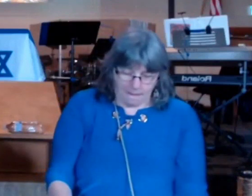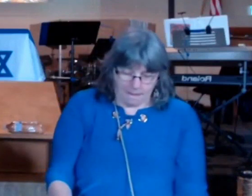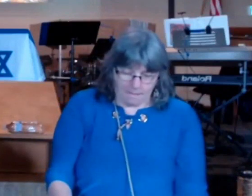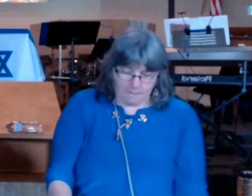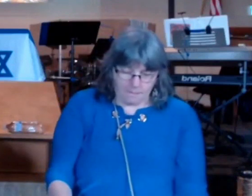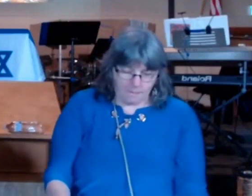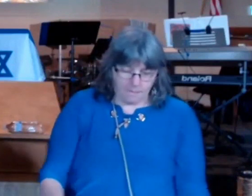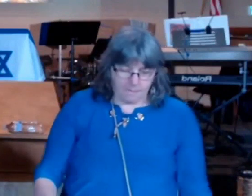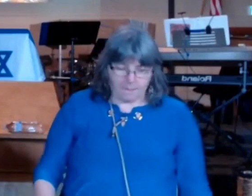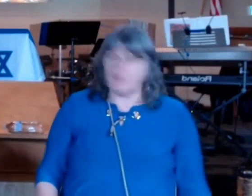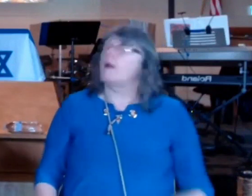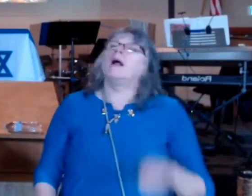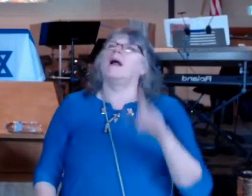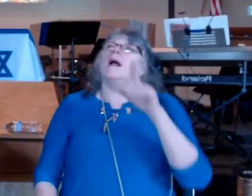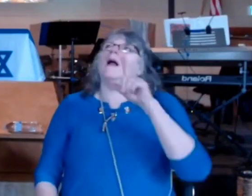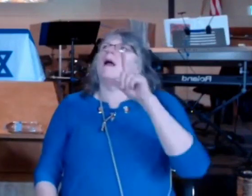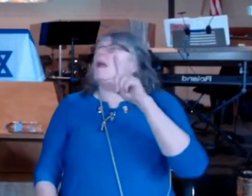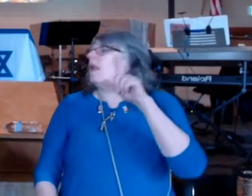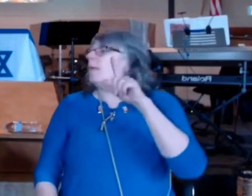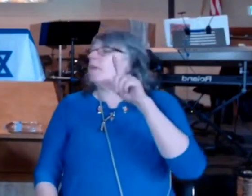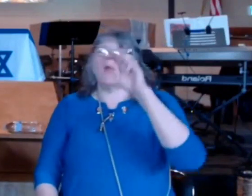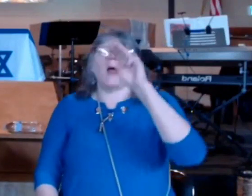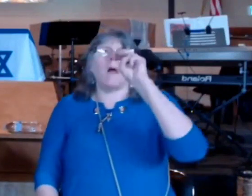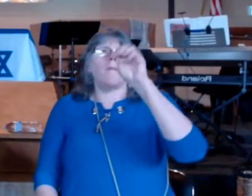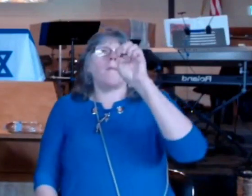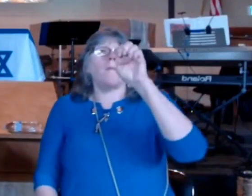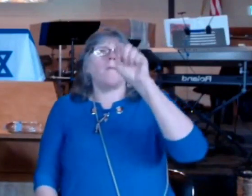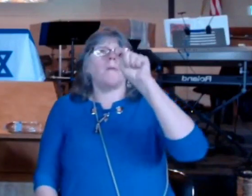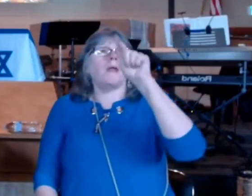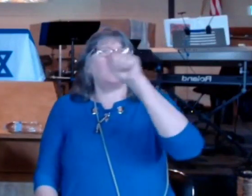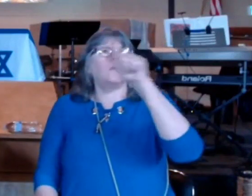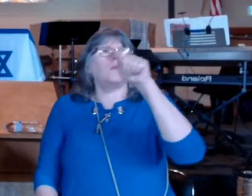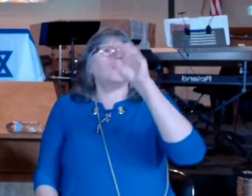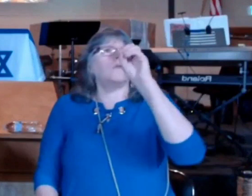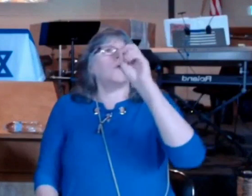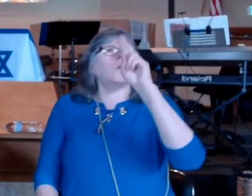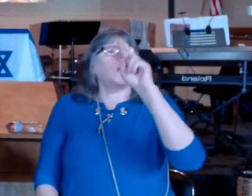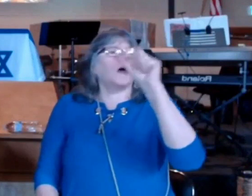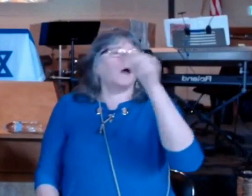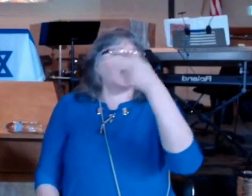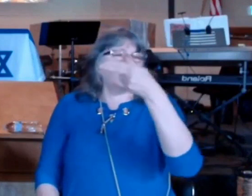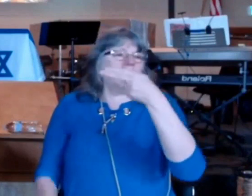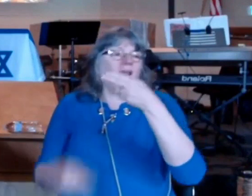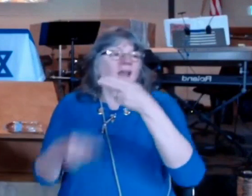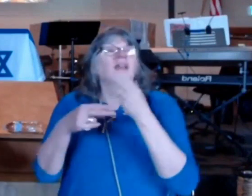metzorah that's word leper which is the name of the parasha next week